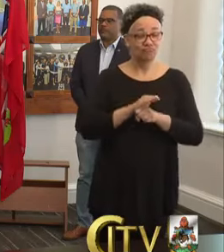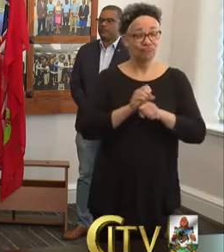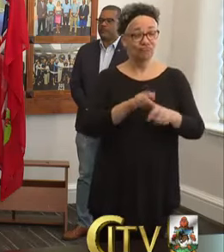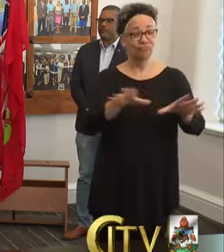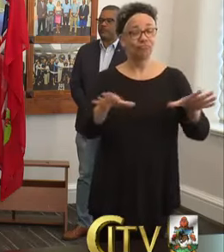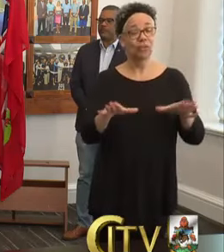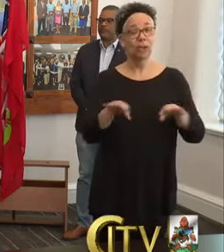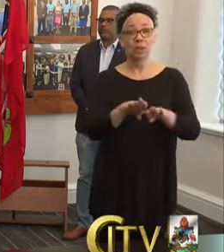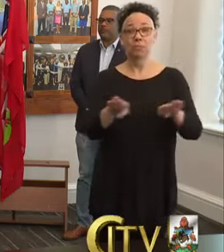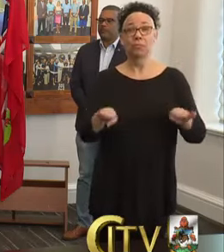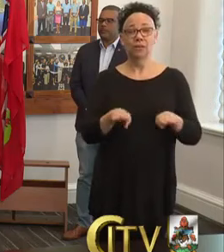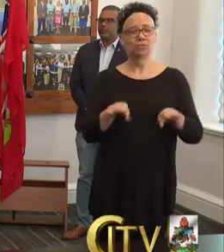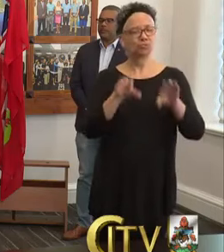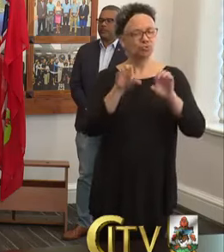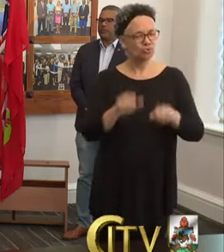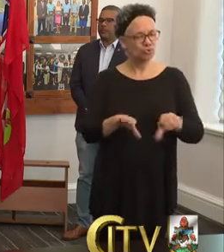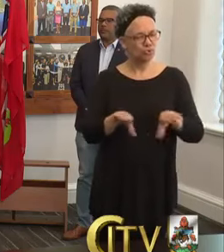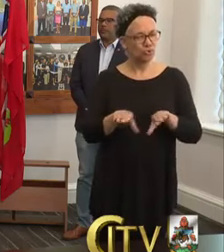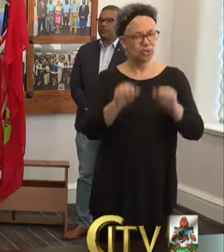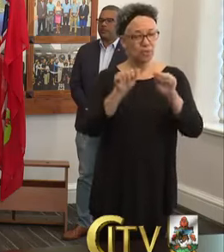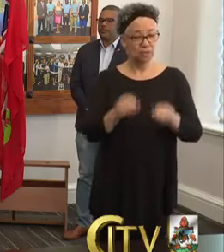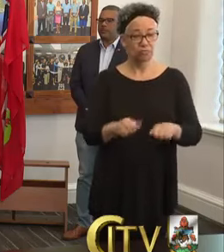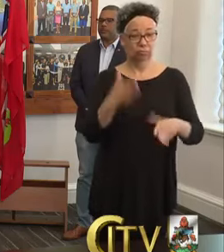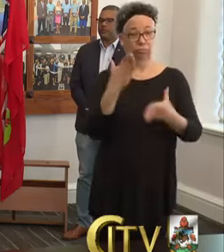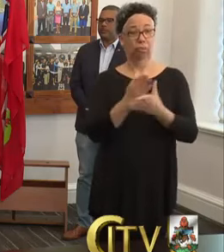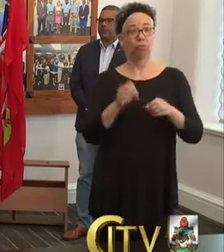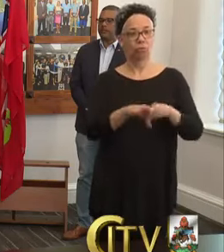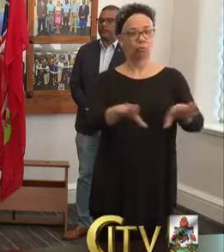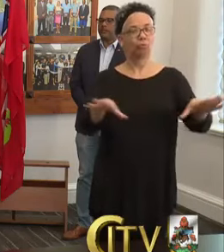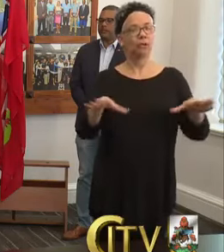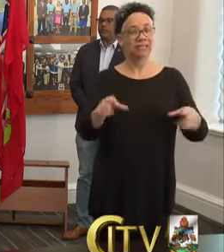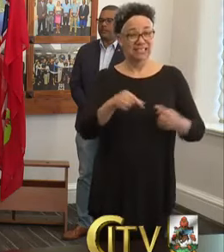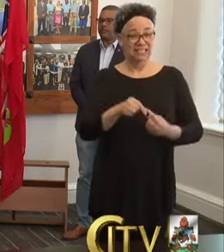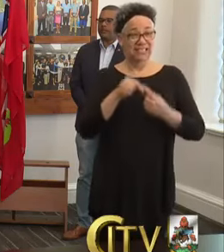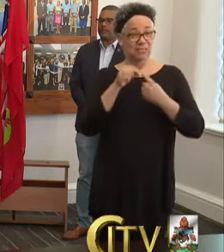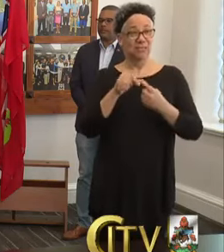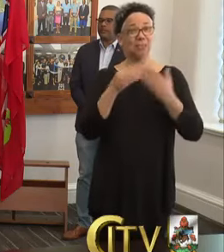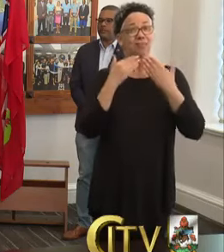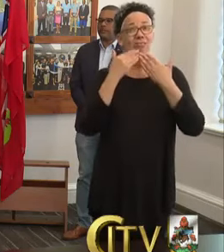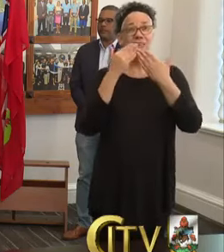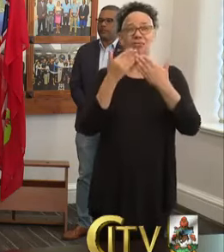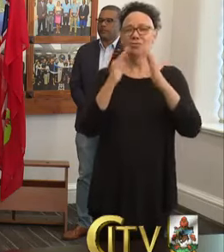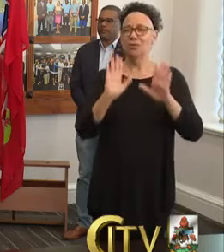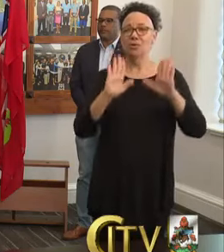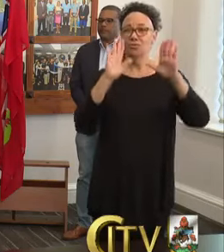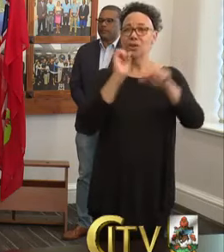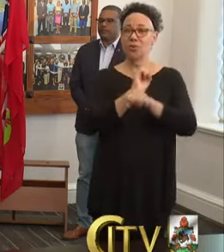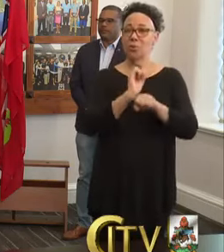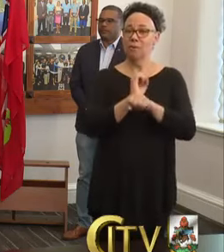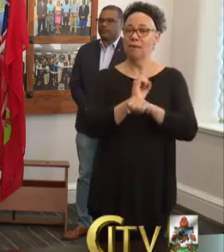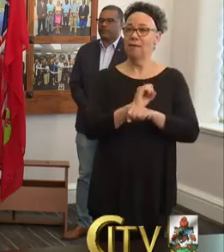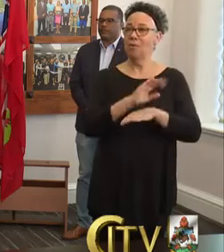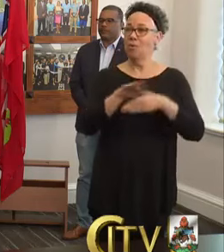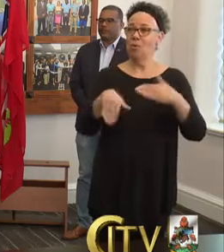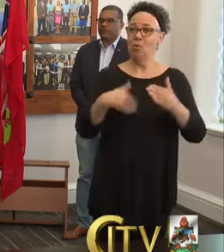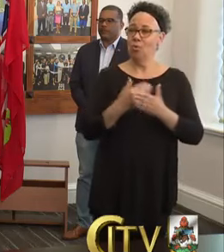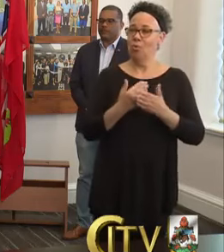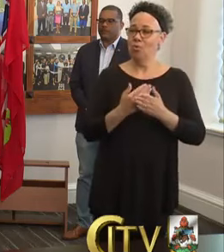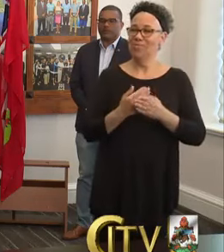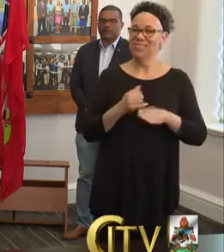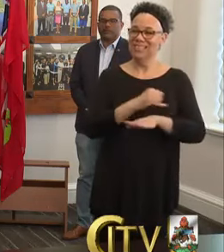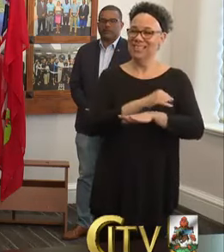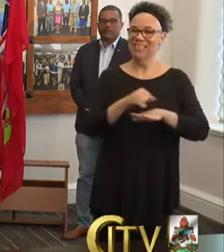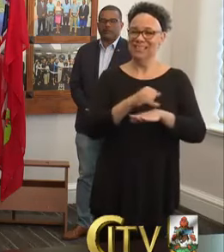possible to reduce its spread. I offer my particular thanks for the excellent work being carried out by all the island's medical,